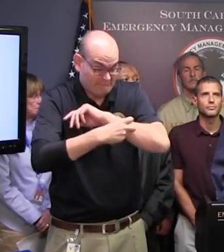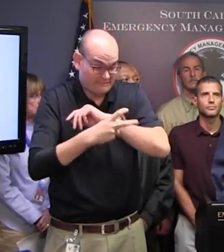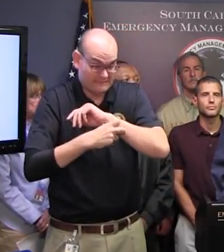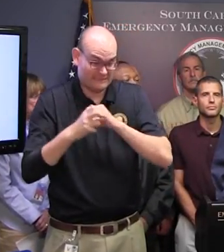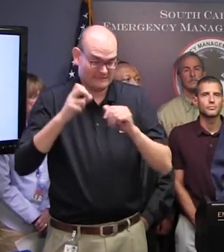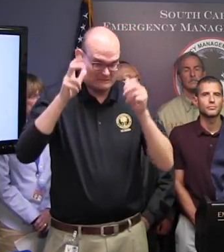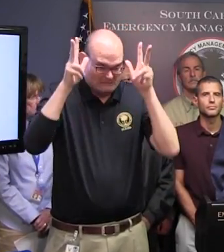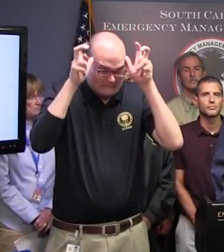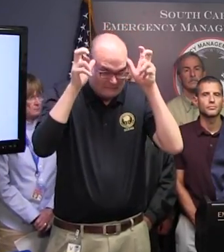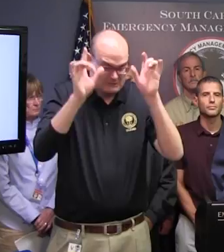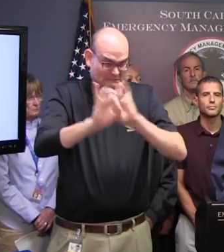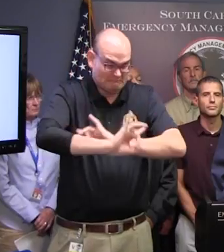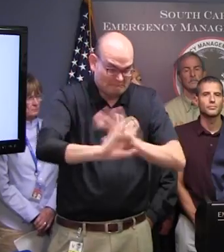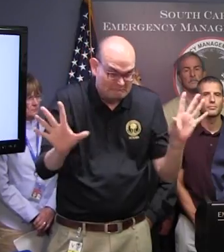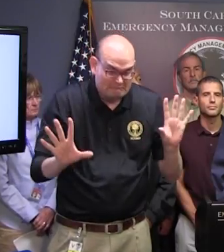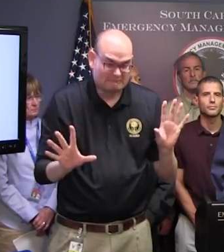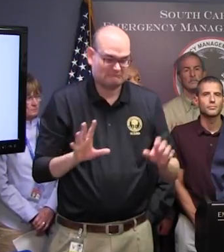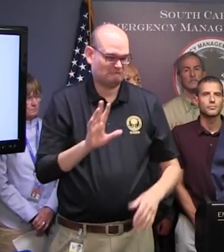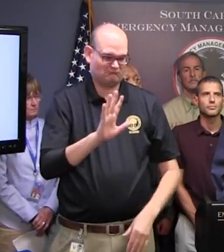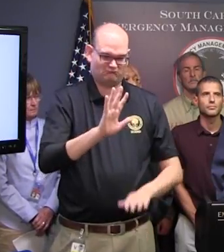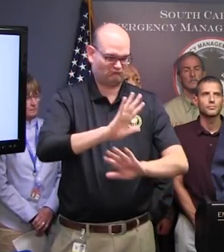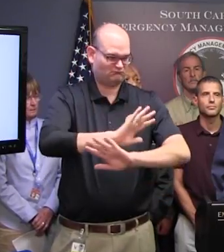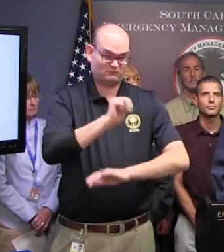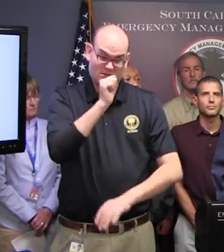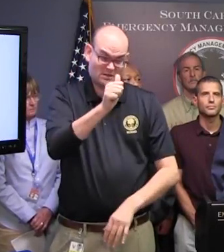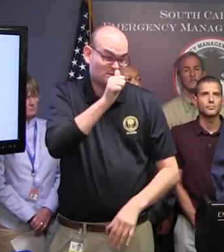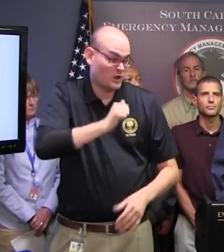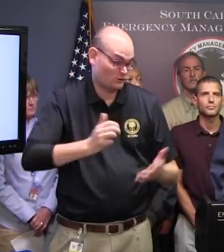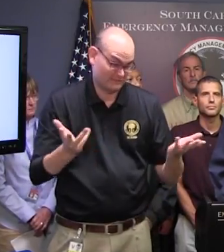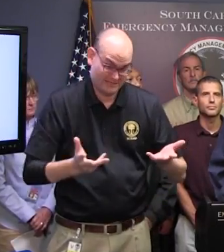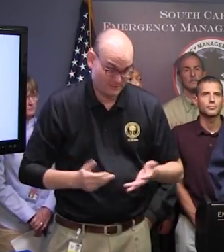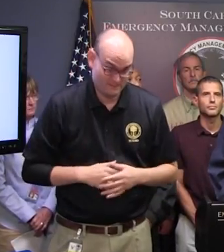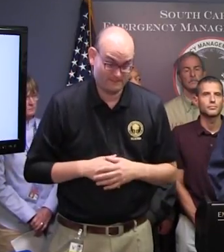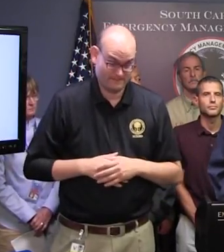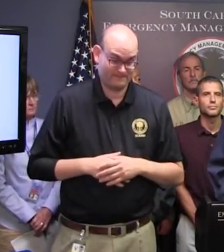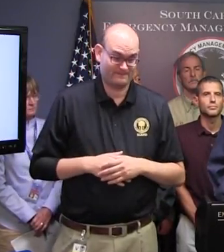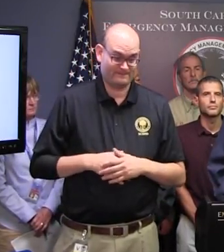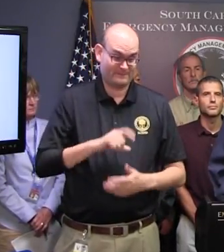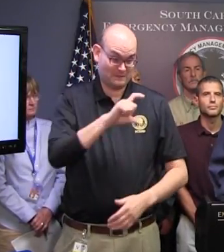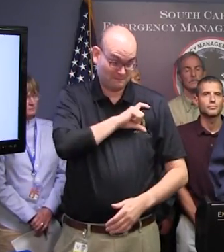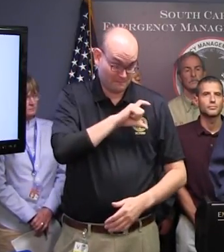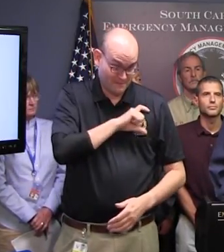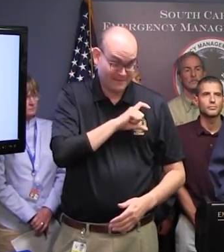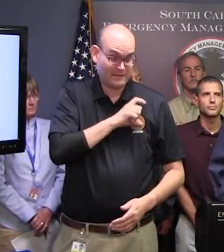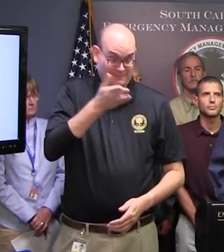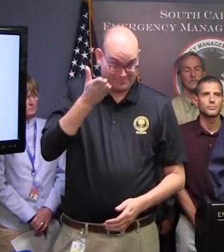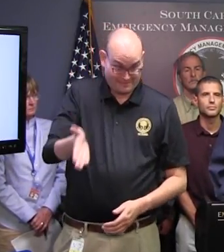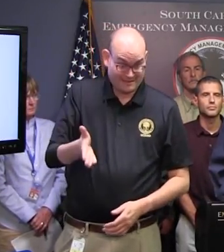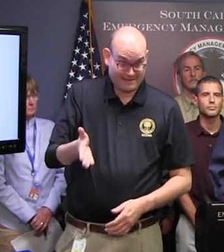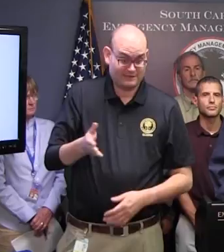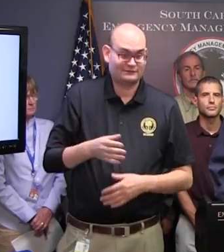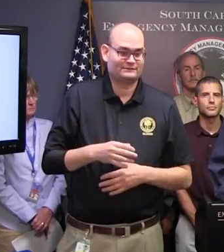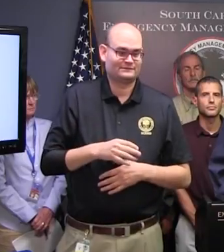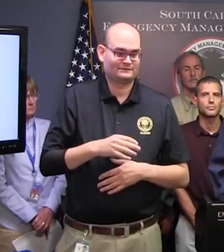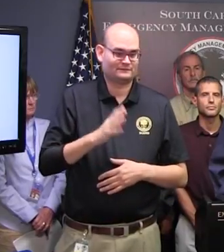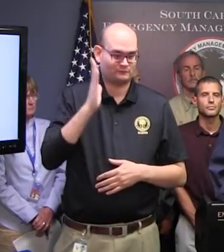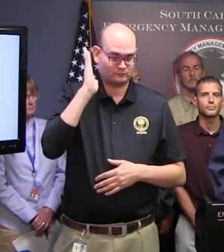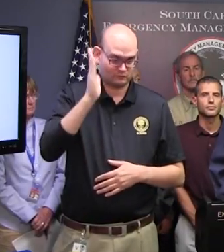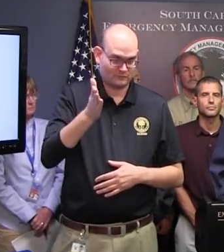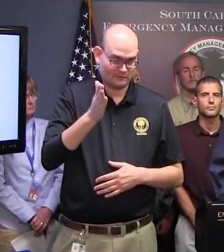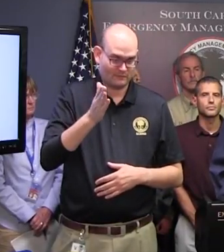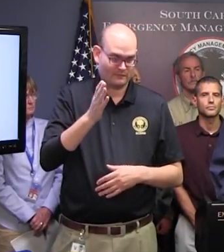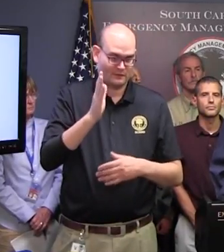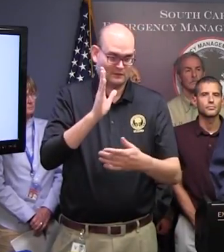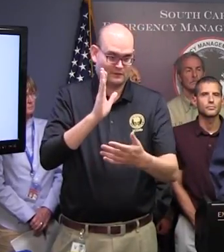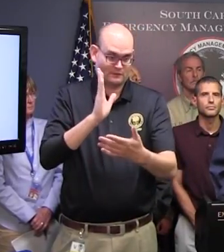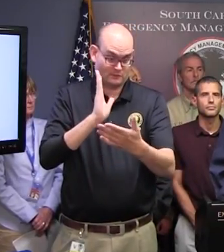site. We'll have personnel there, armed personnel there, and they will be prosecuted to the fullest extent of the law. We don't want